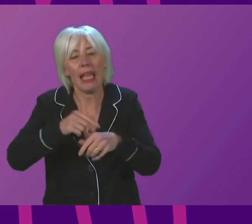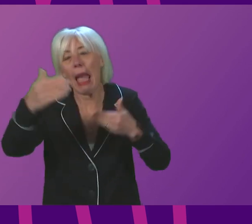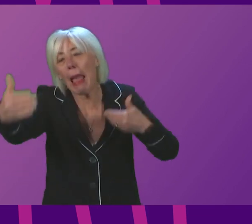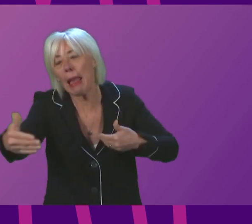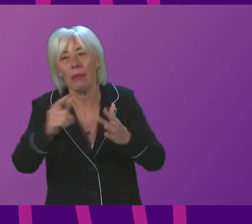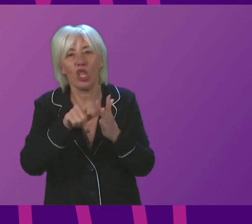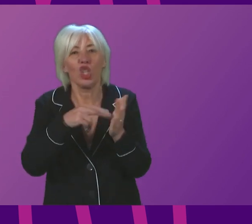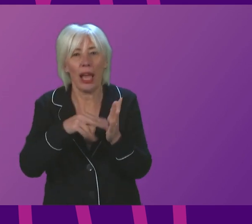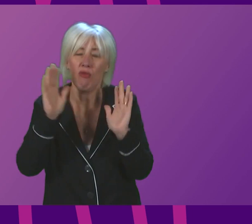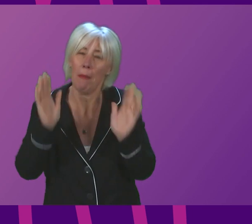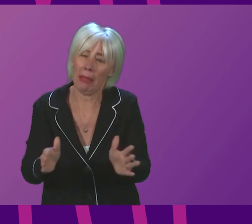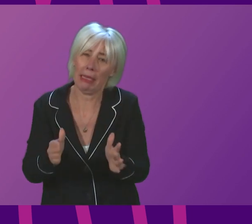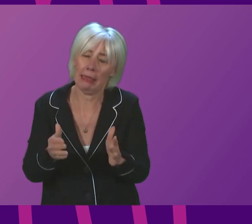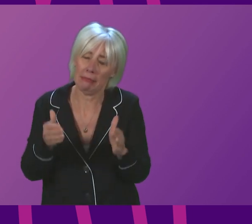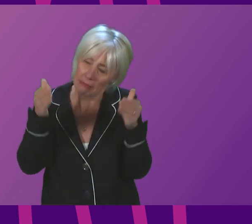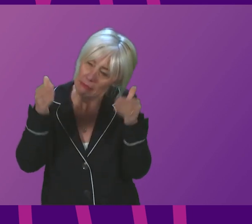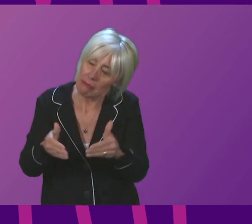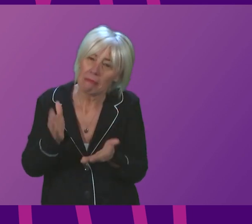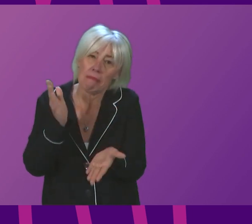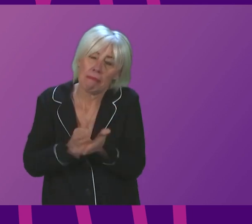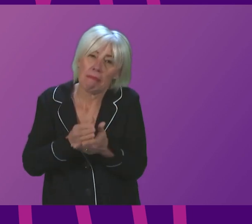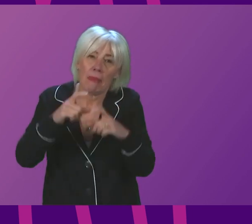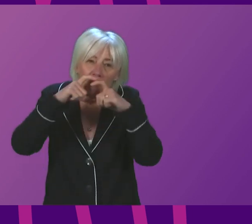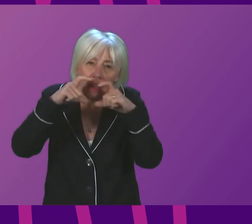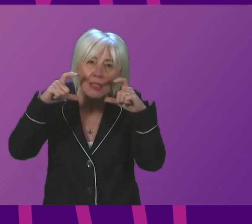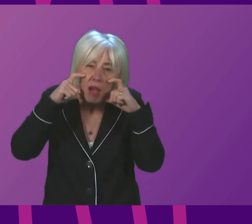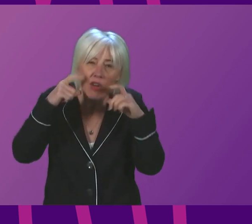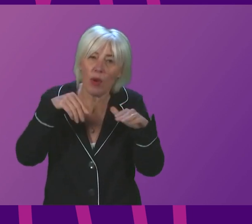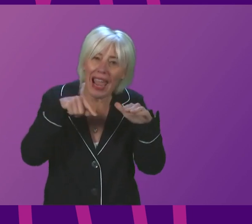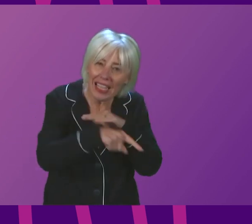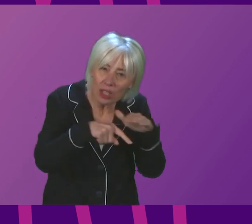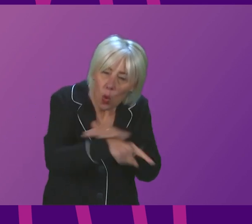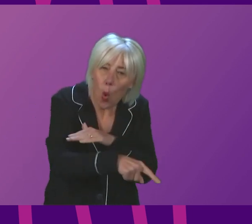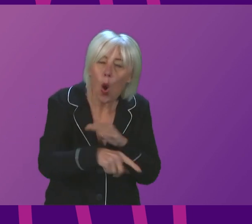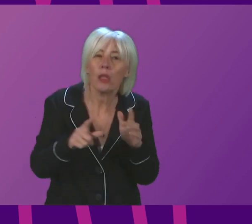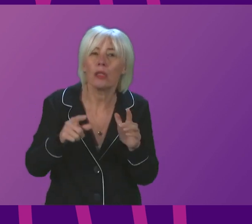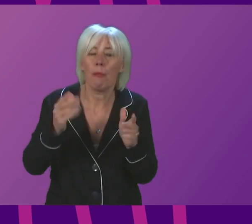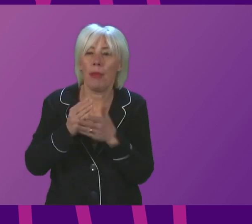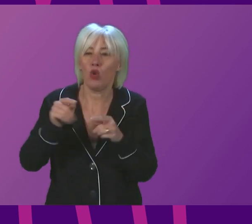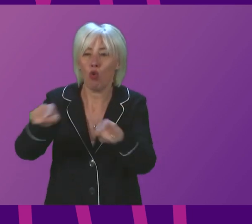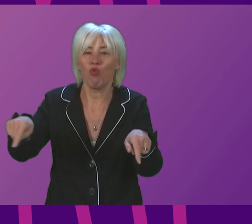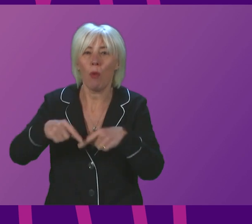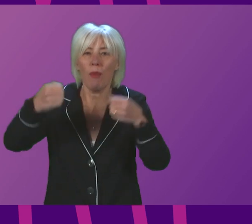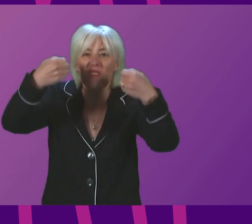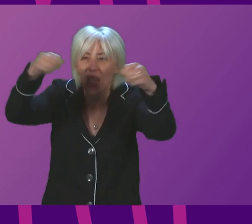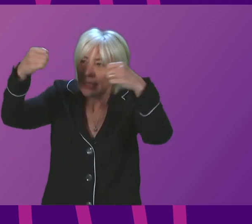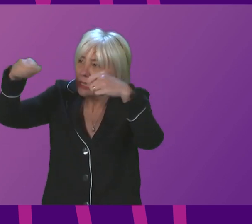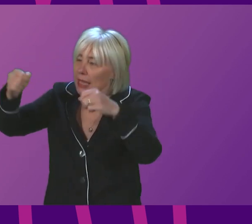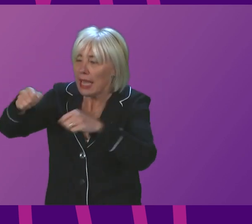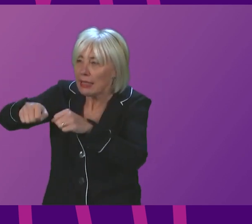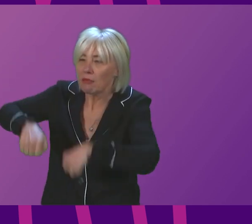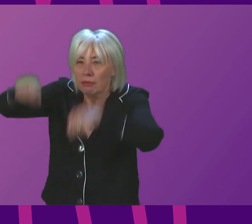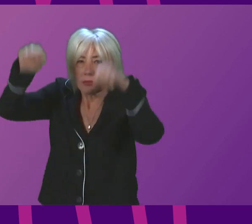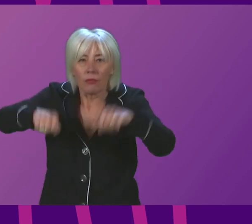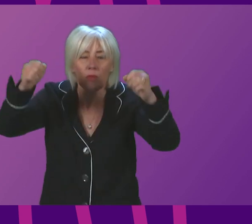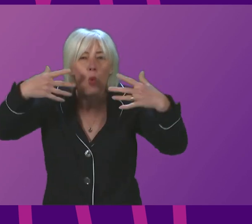January. Obviously, that means wearing face coverings in indoor public places, ventilating rooms by opening windows whenever